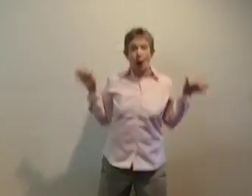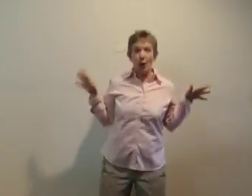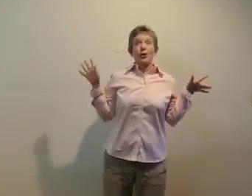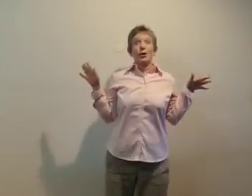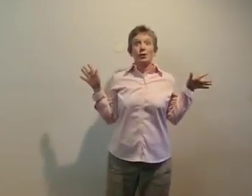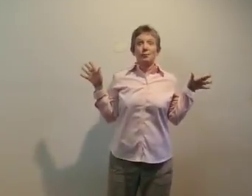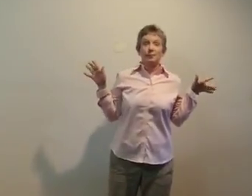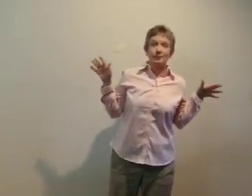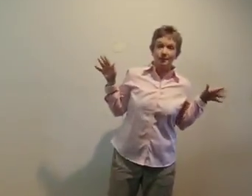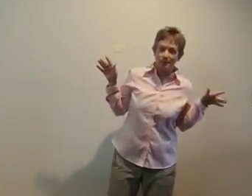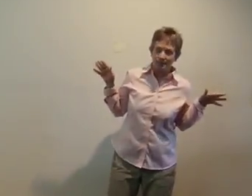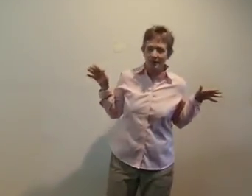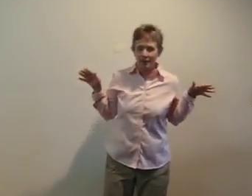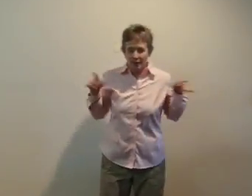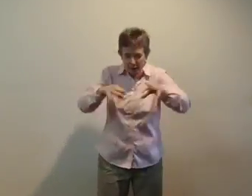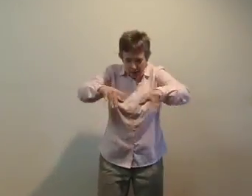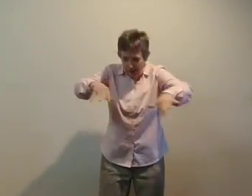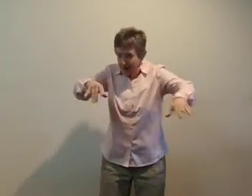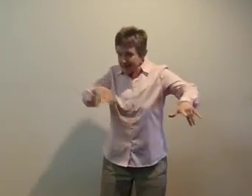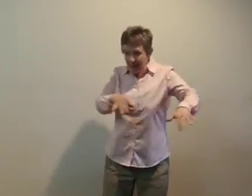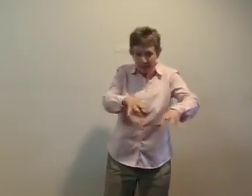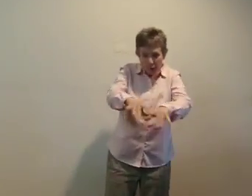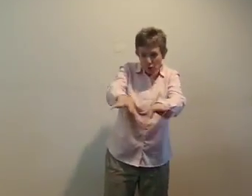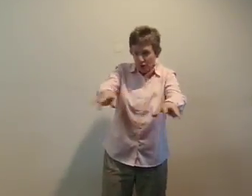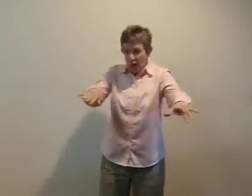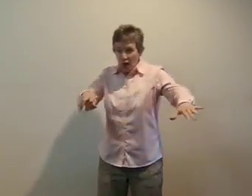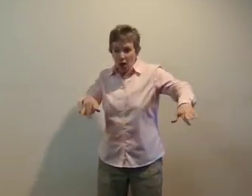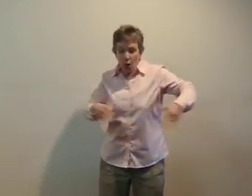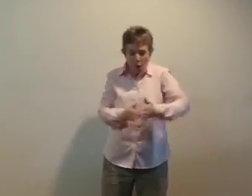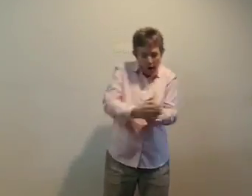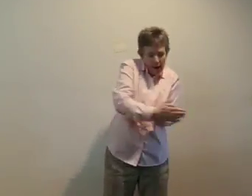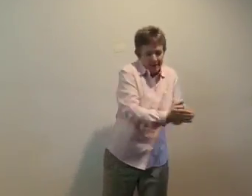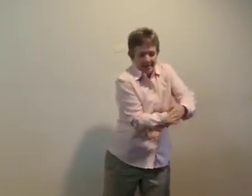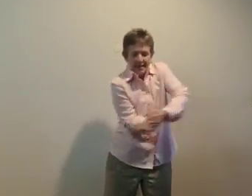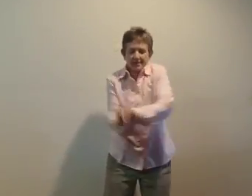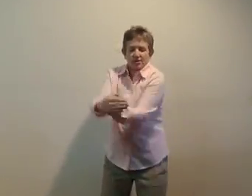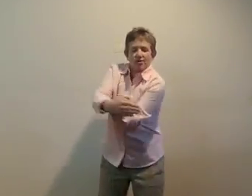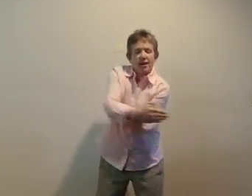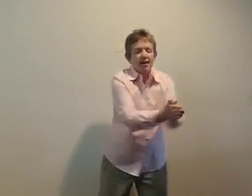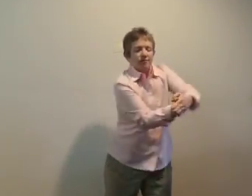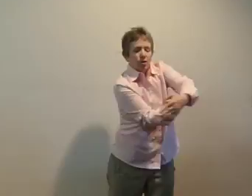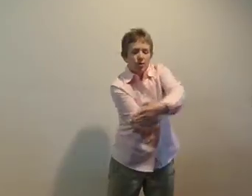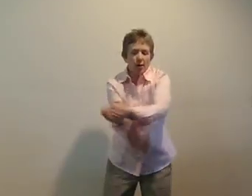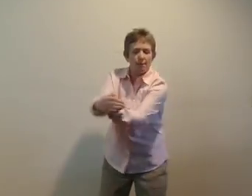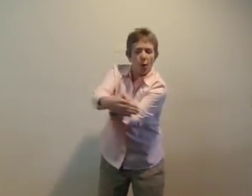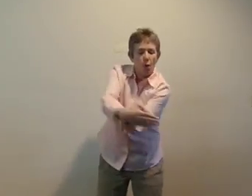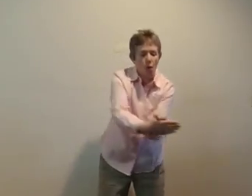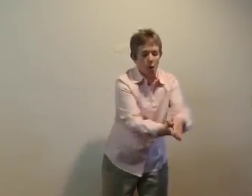hurdle. The tackle's no more, and snakes are never a bore.